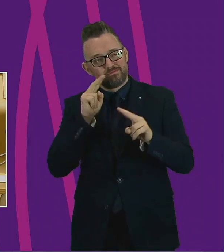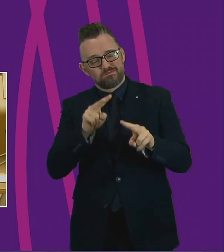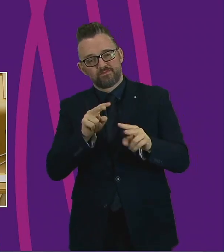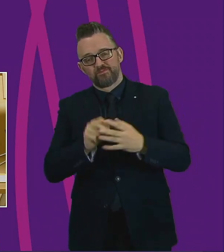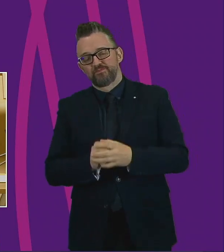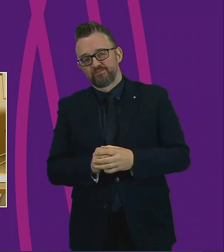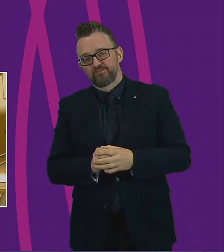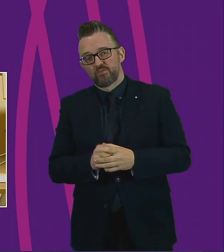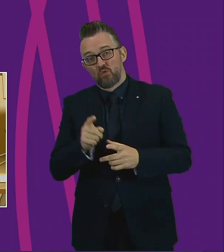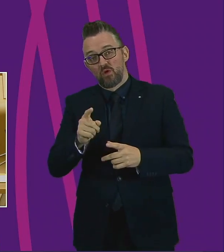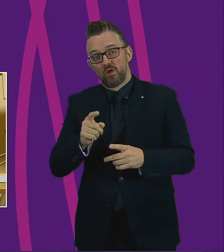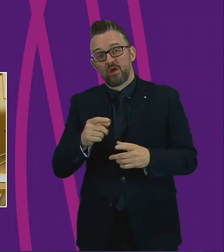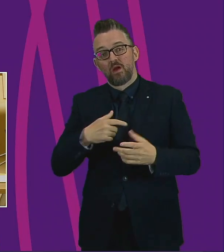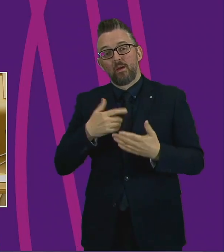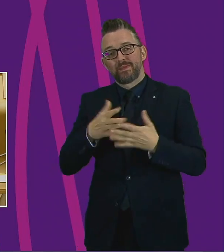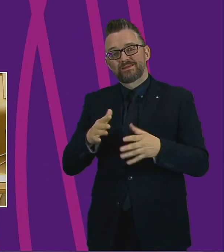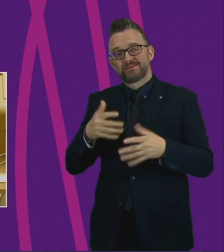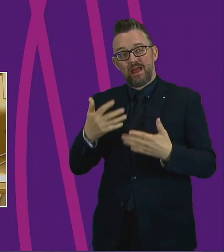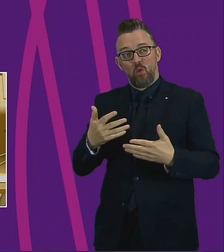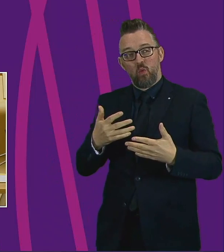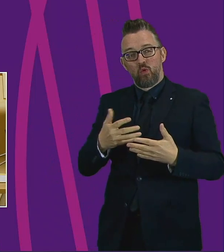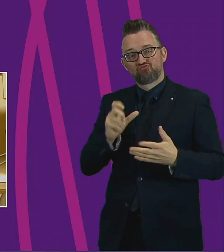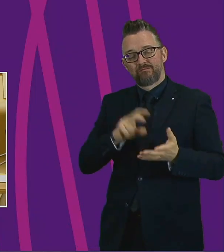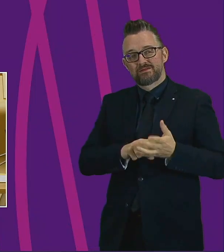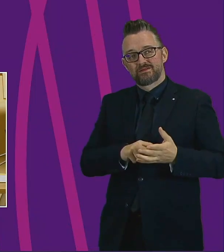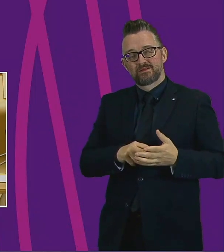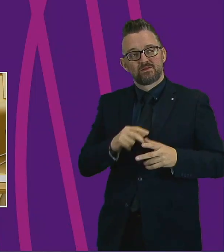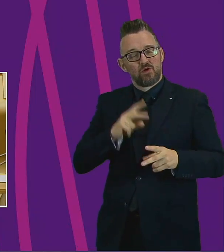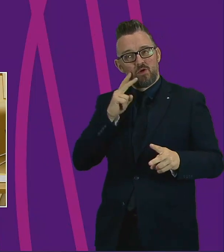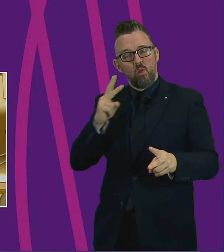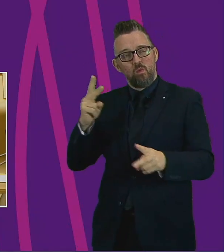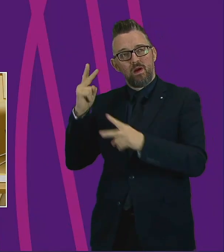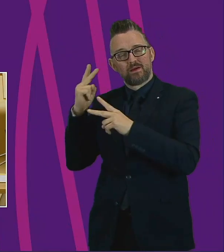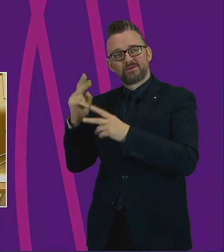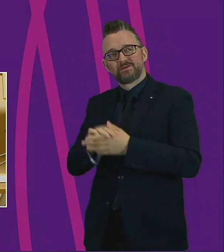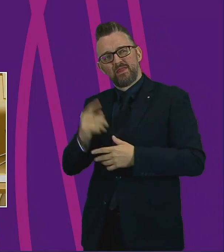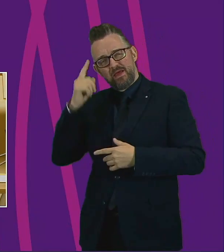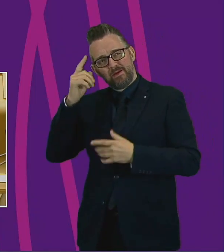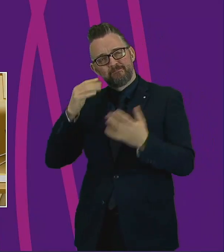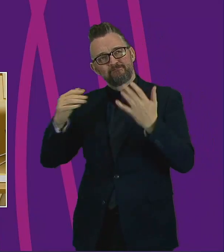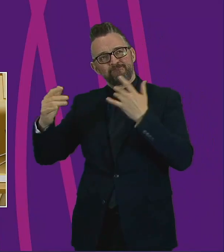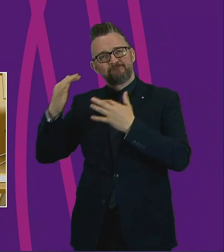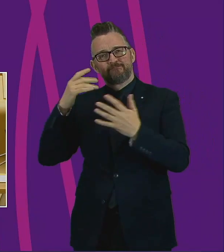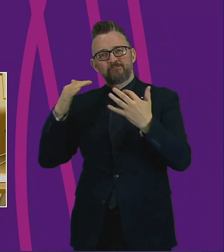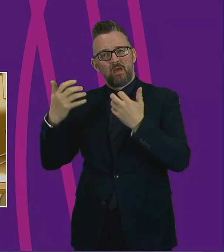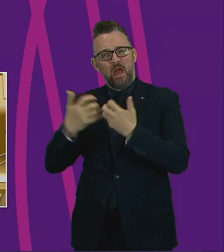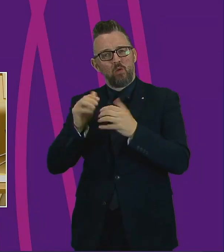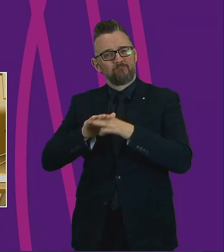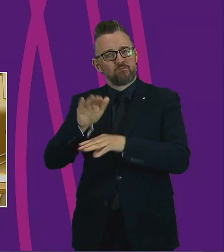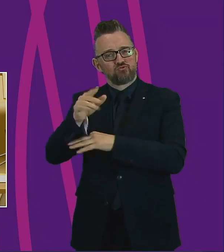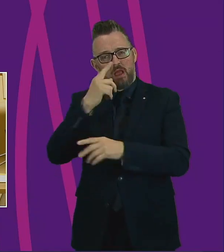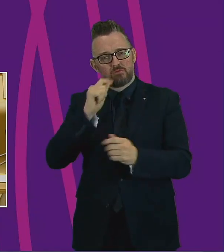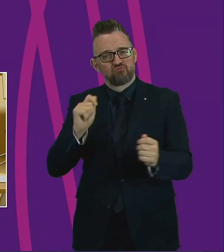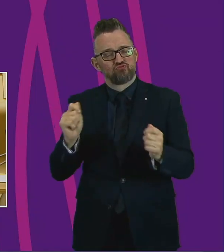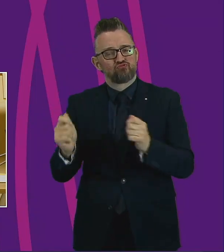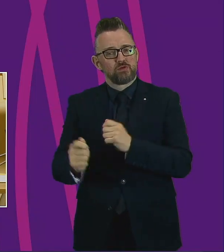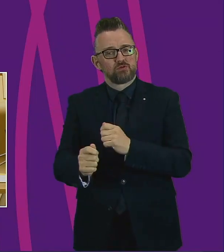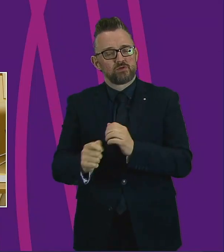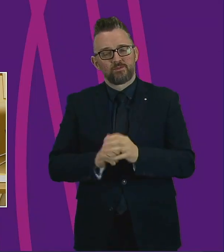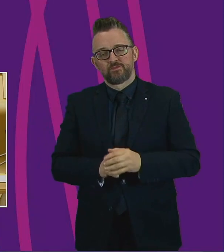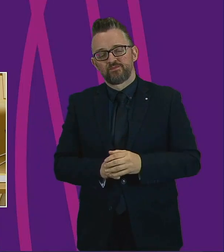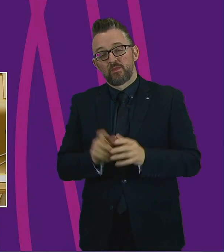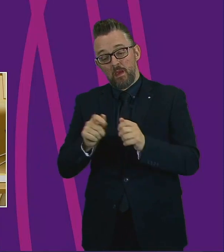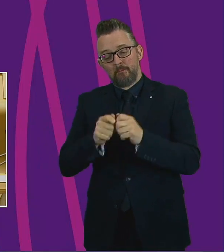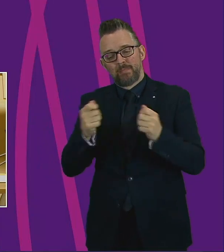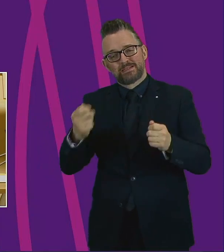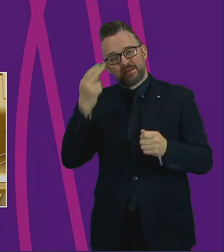given many of us cause to reflect on how things could change for the better. MSPs were asked by Holyrood magazine